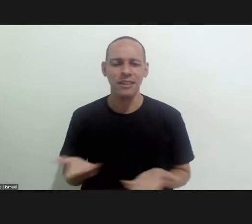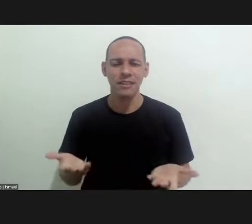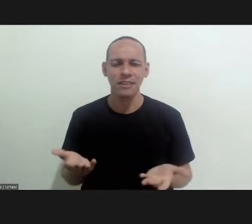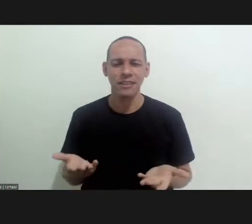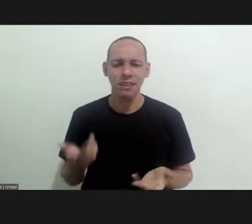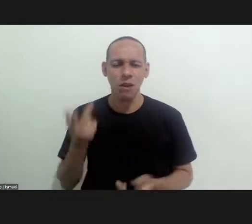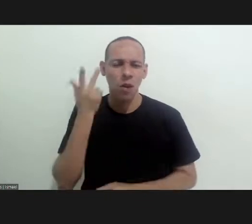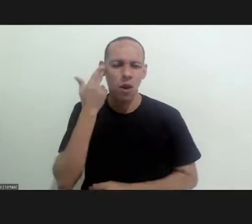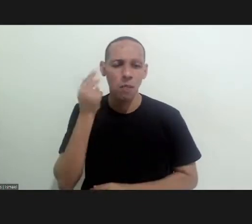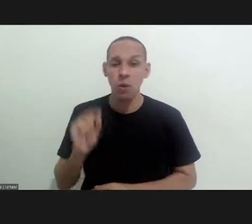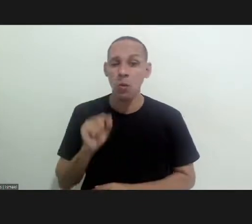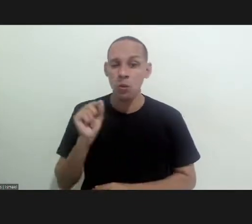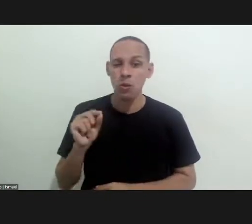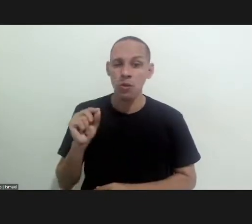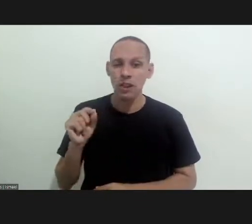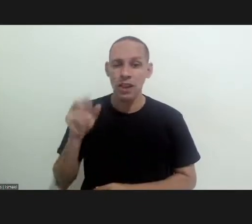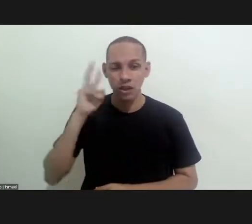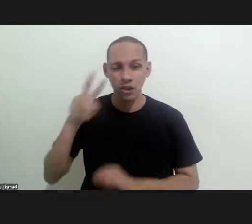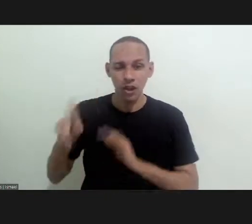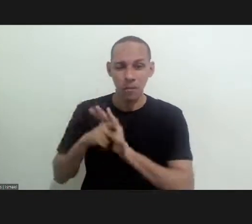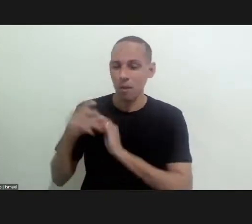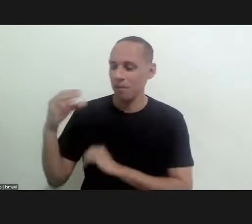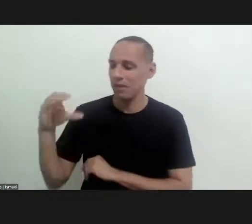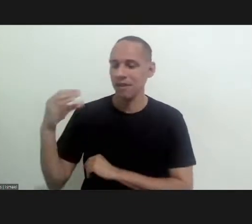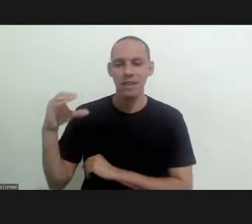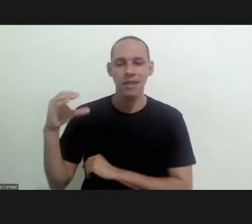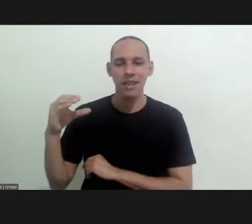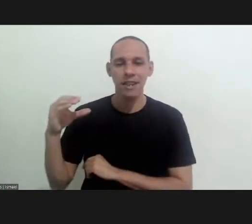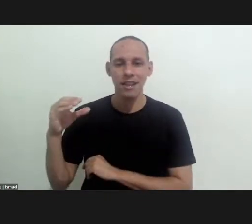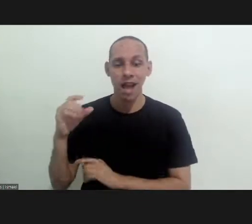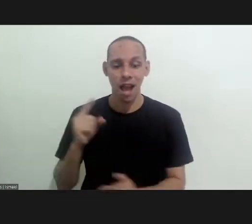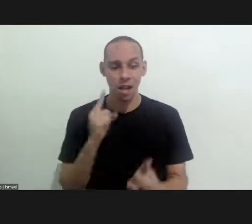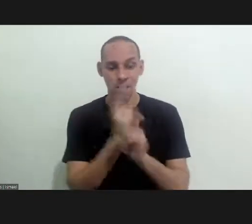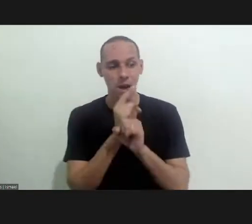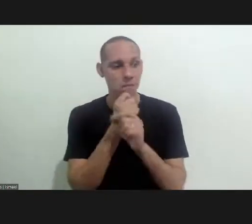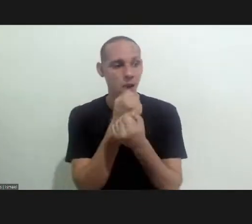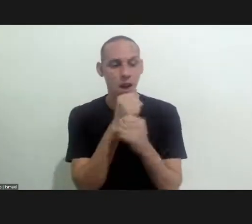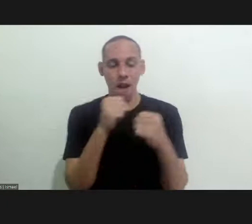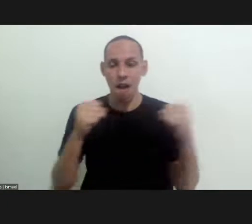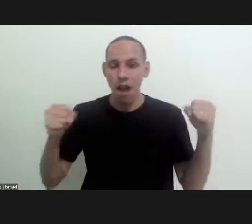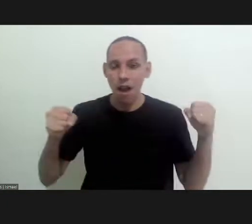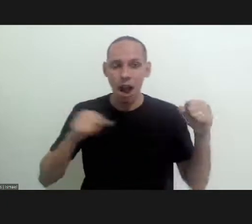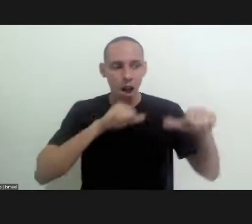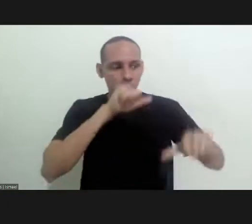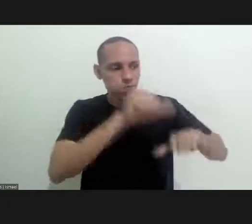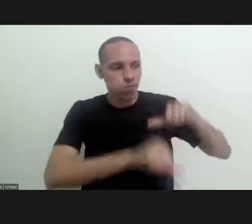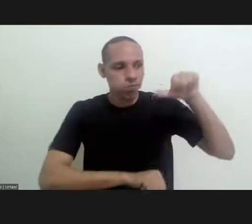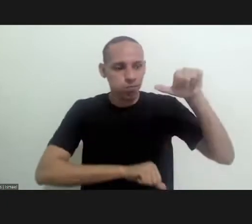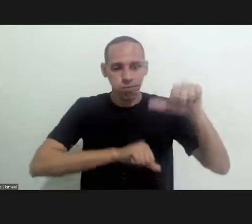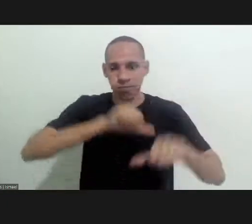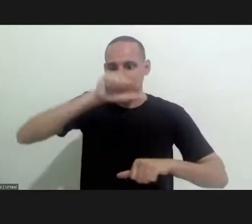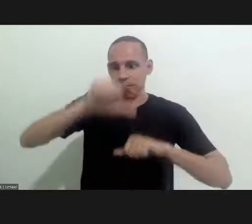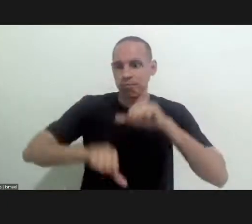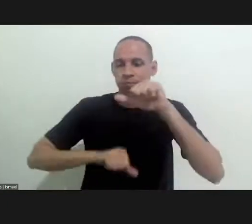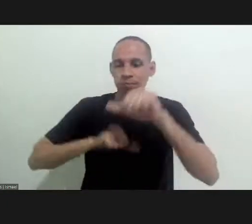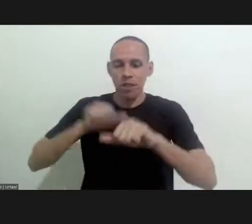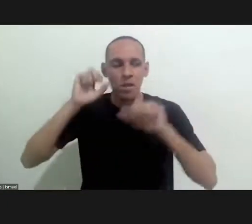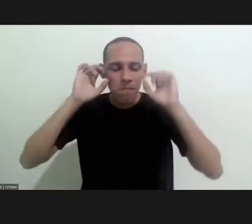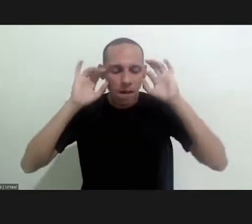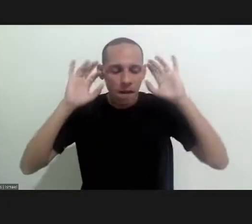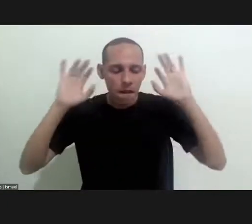and as is very common in the history of science big discoveries those which promote changes